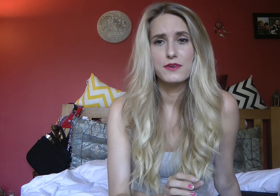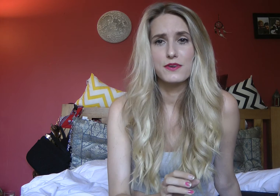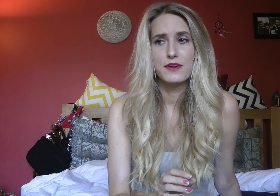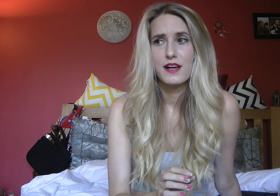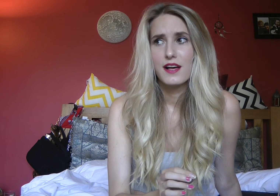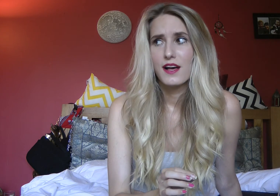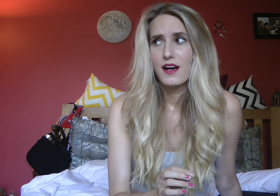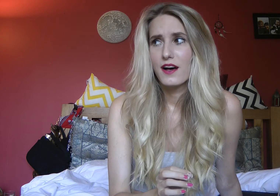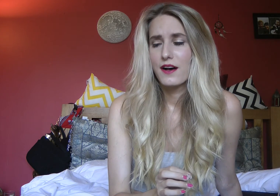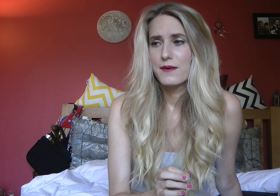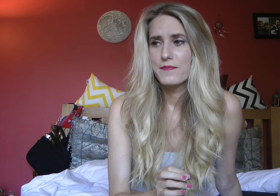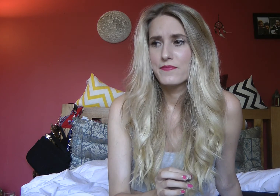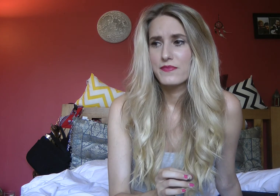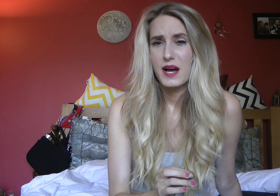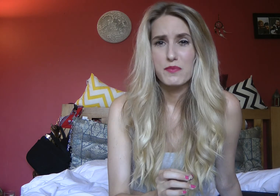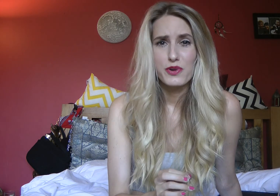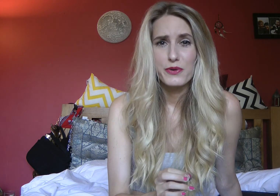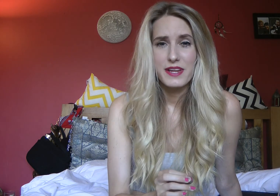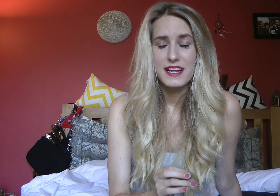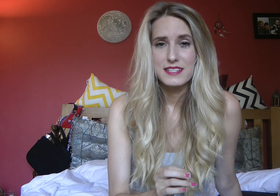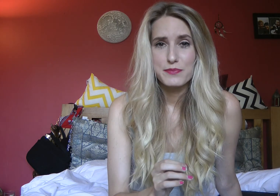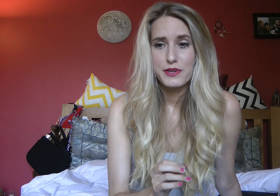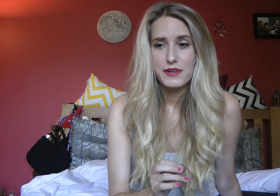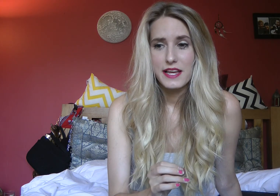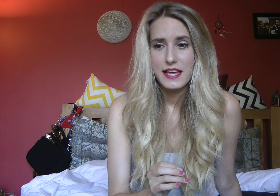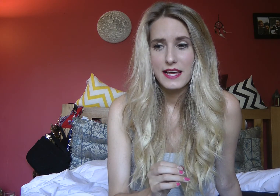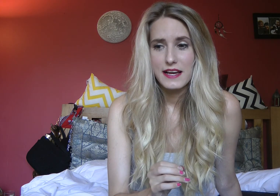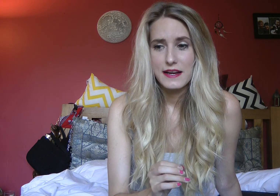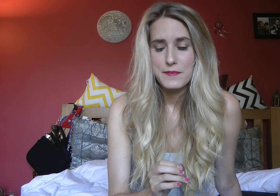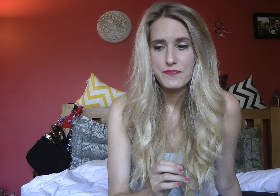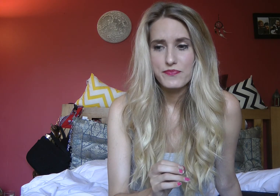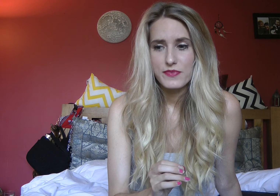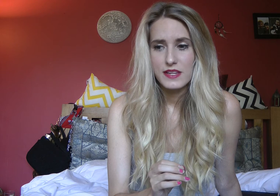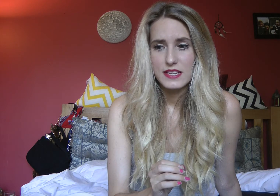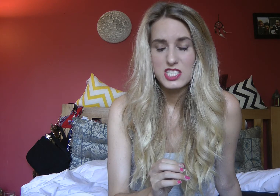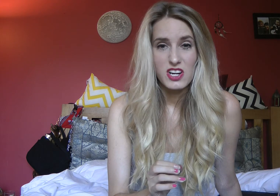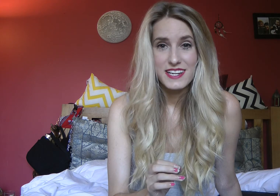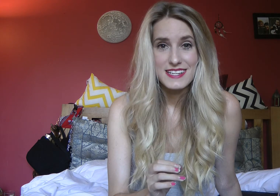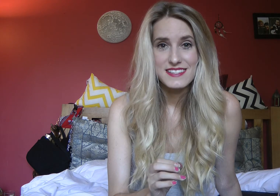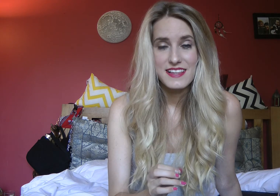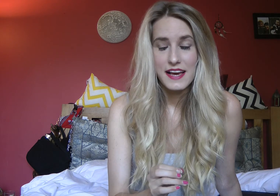I'm rude it is purely a shyness thing